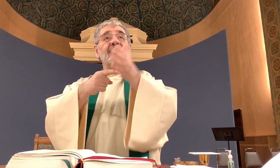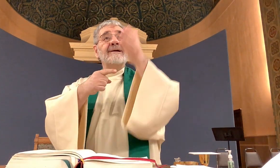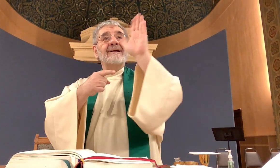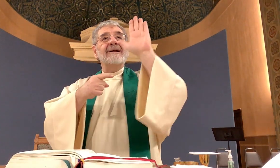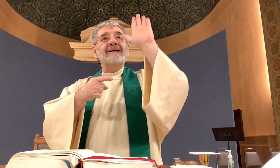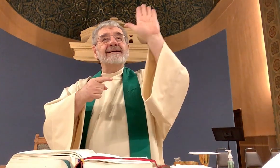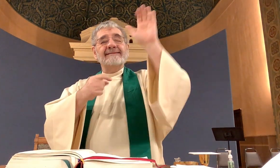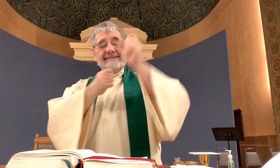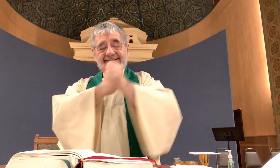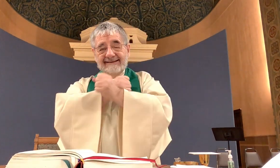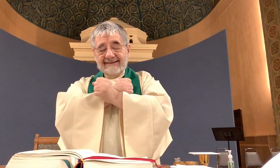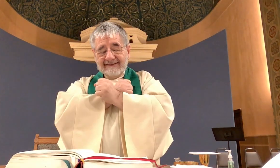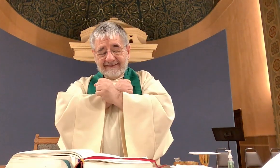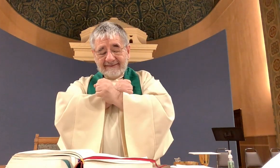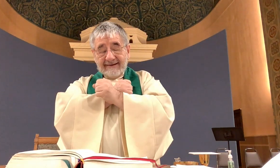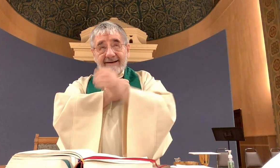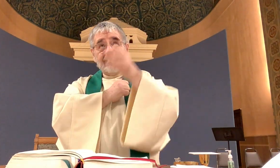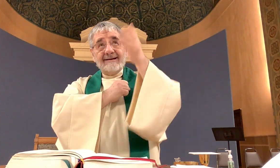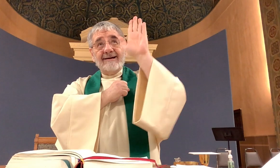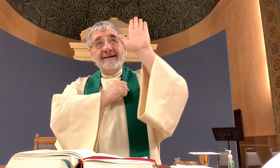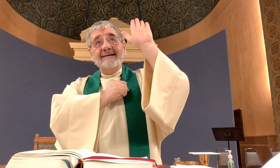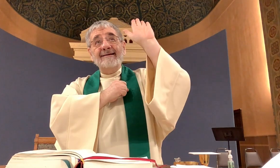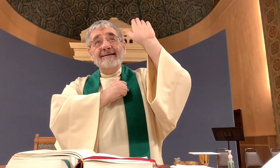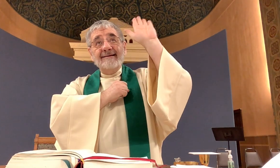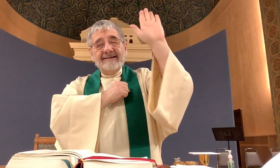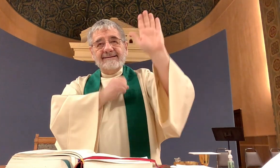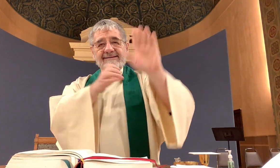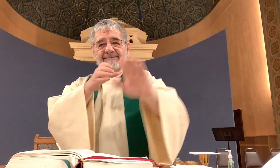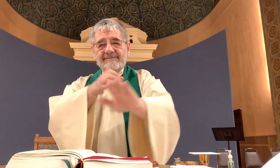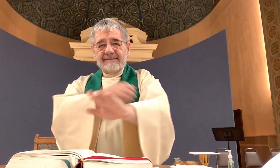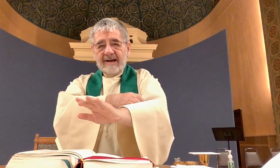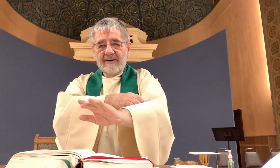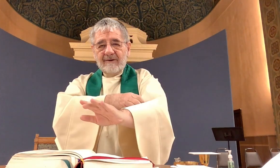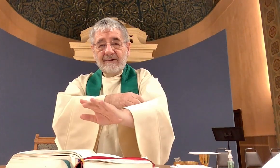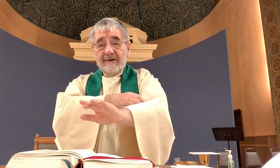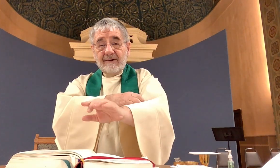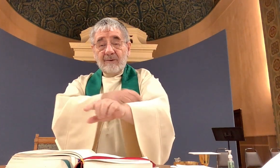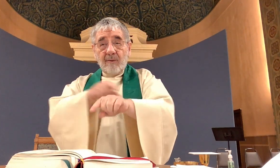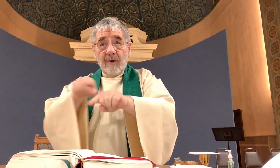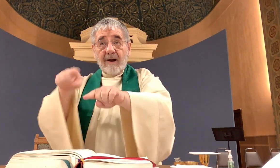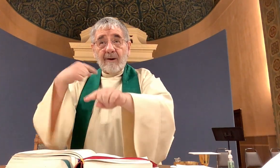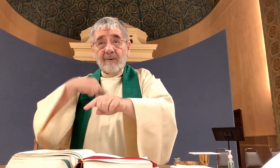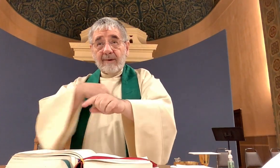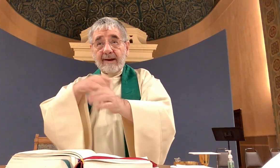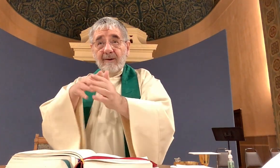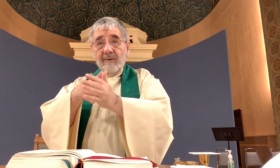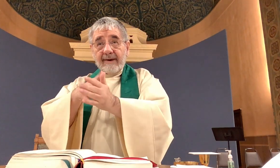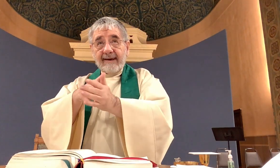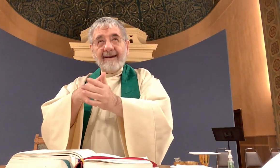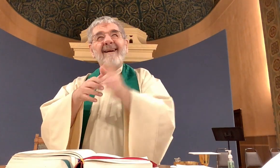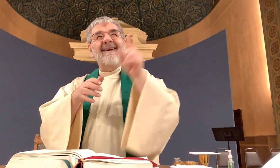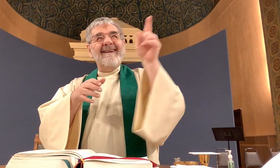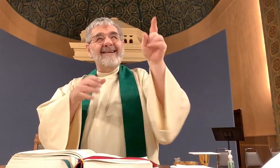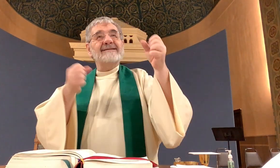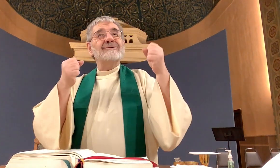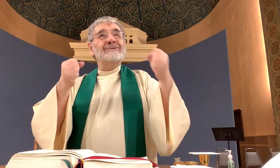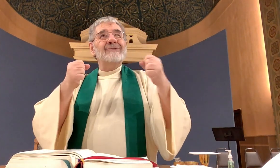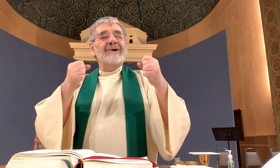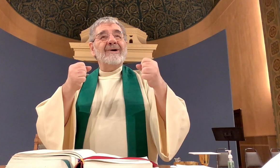continues to be the example of God's love his power when we are weak it